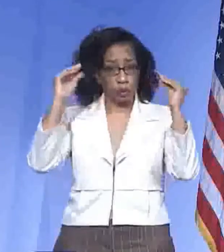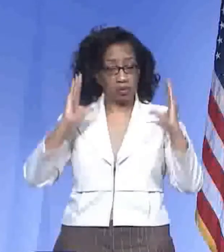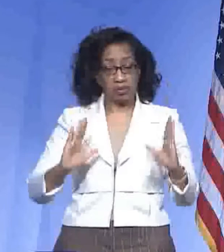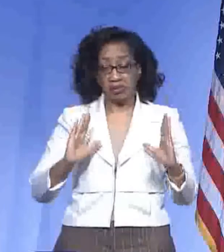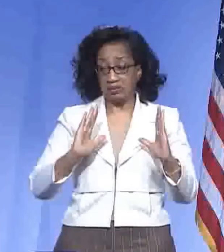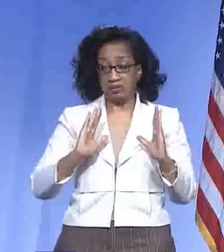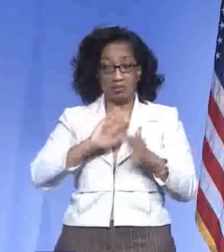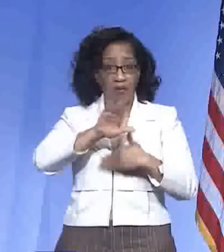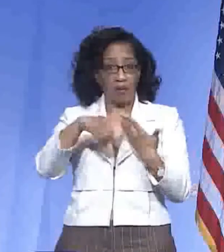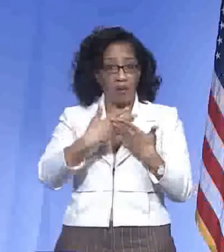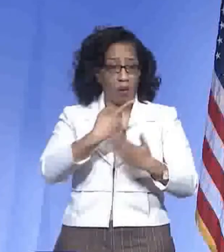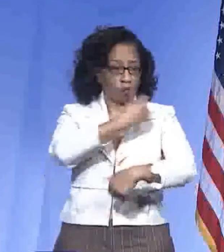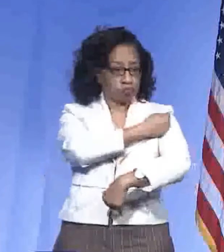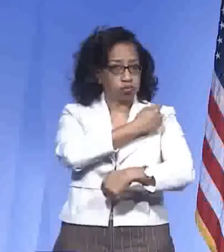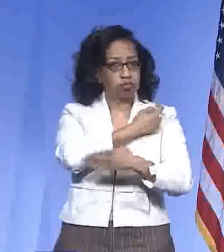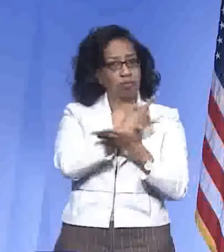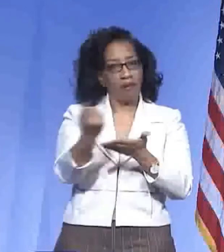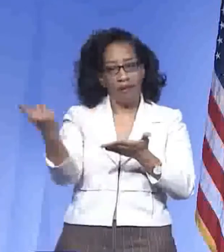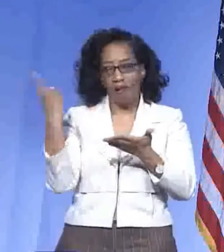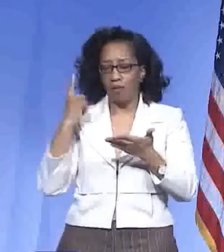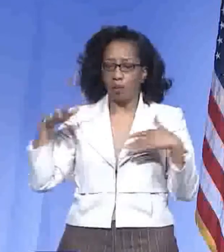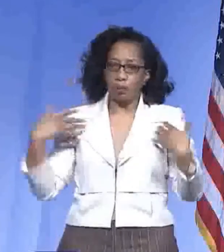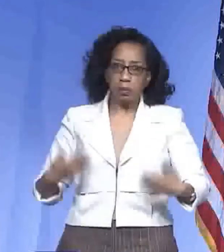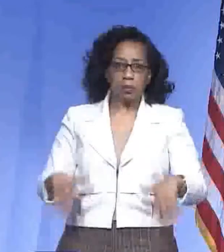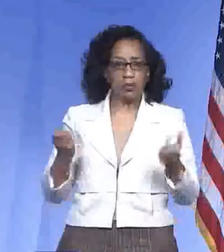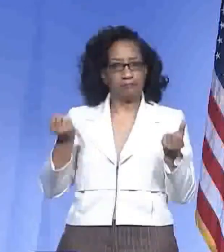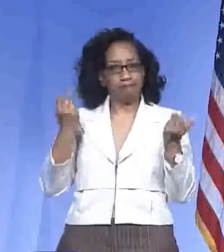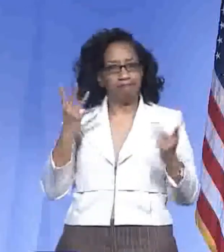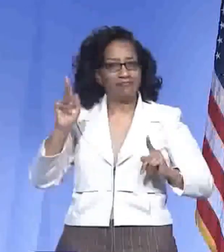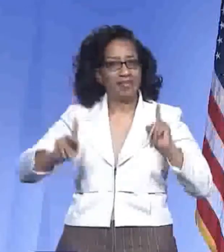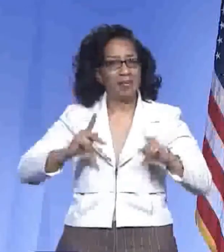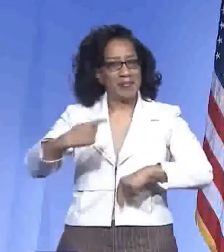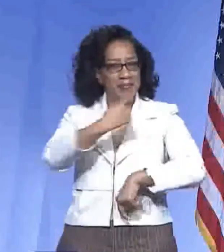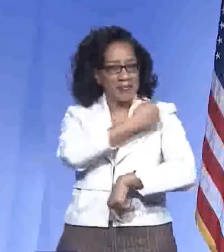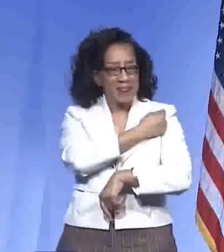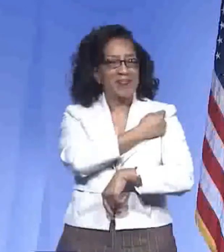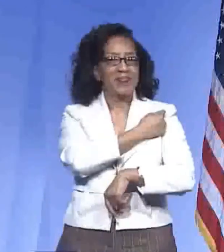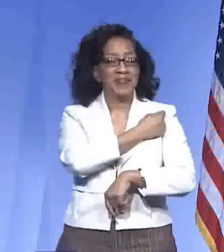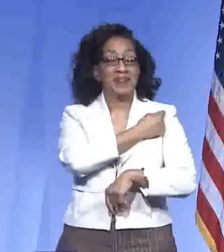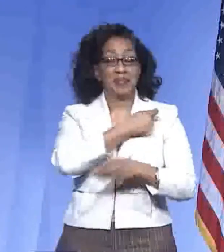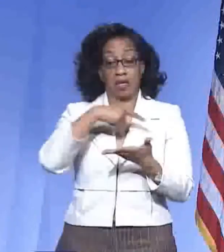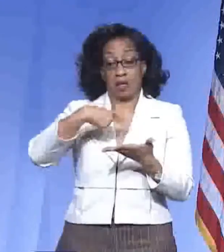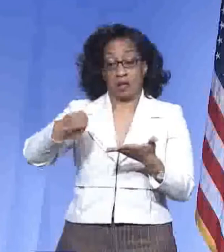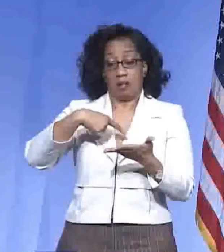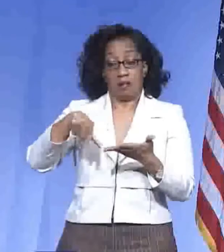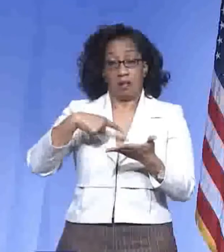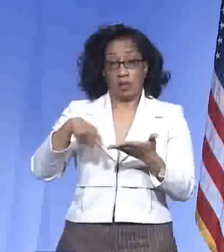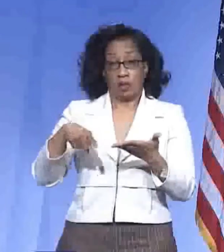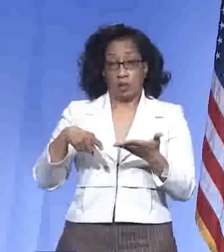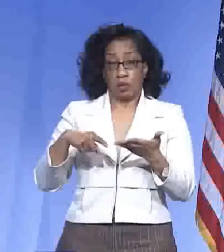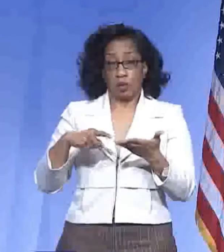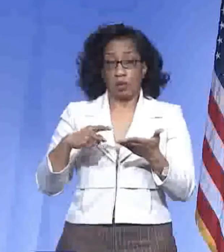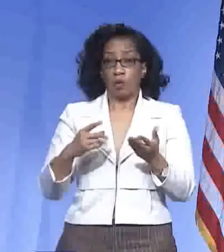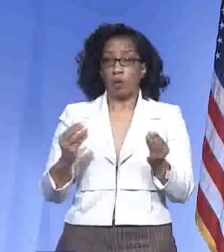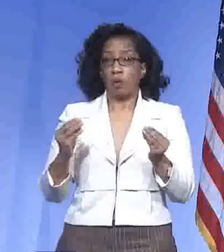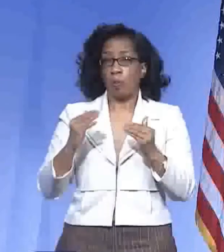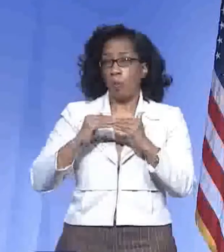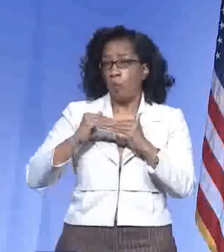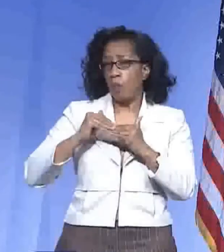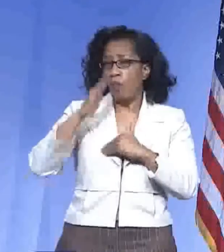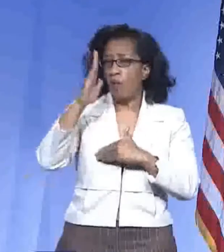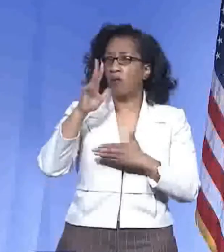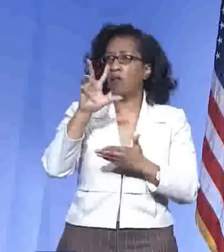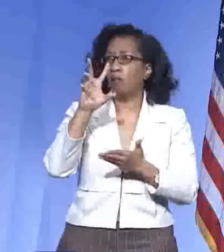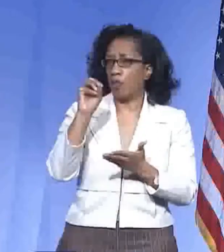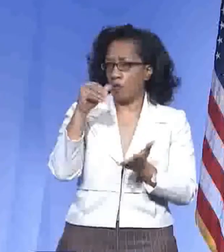partnerships worked out really well to get a bunch of people fully vaccinated. This week, we're delivering, again, another more than 30,000